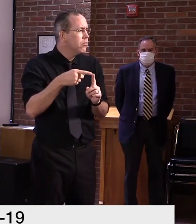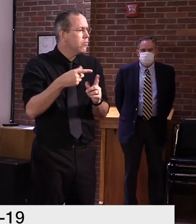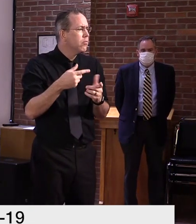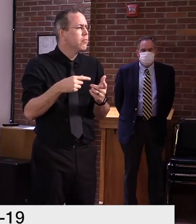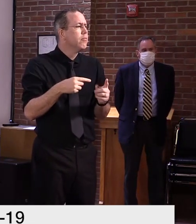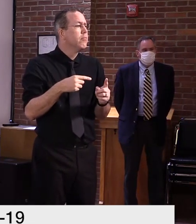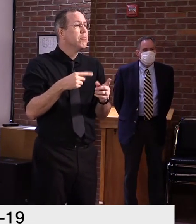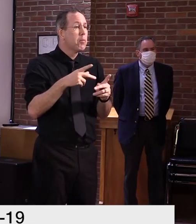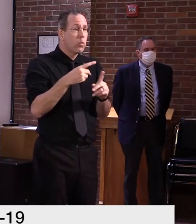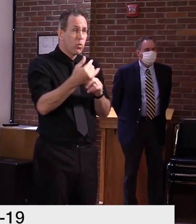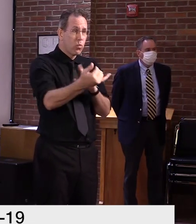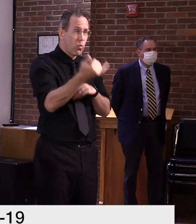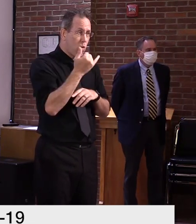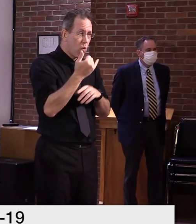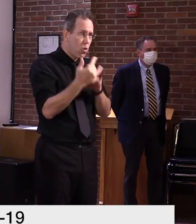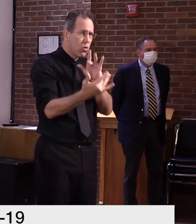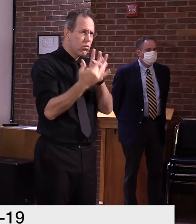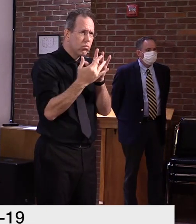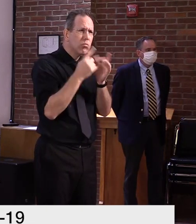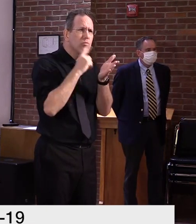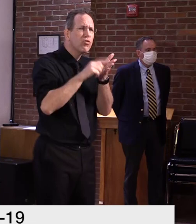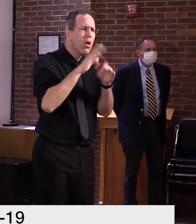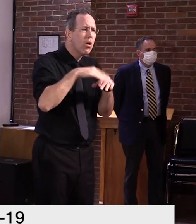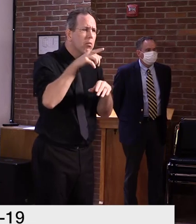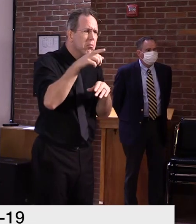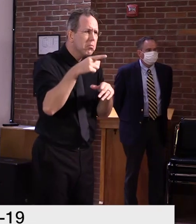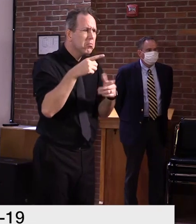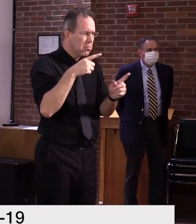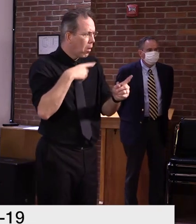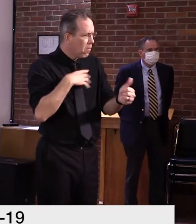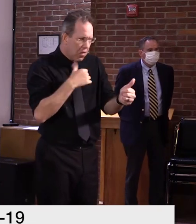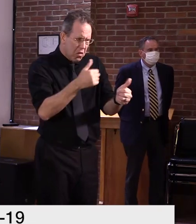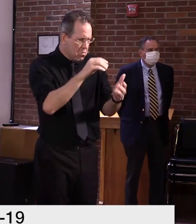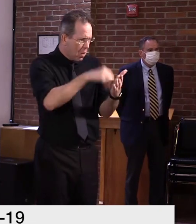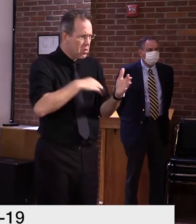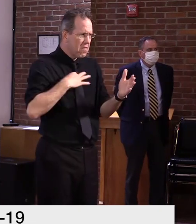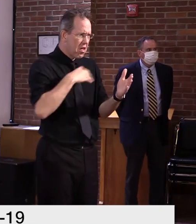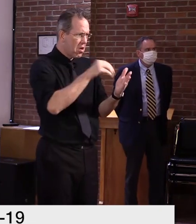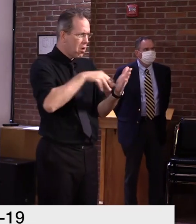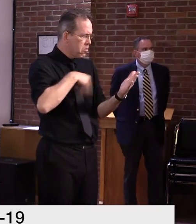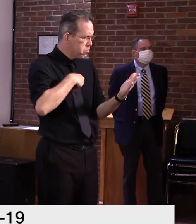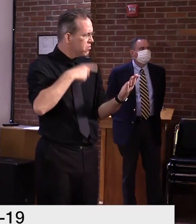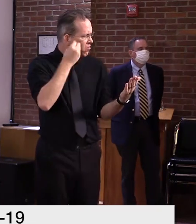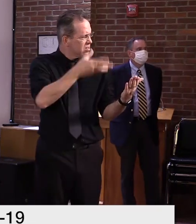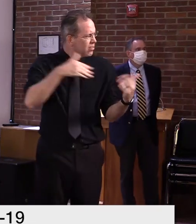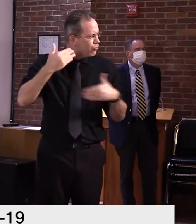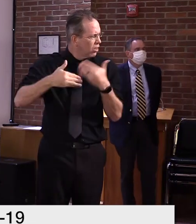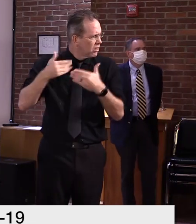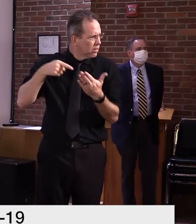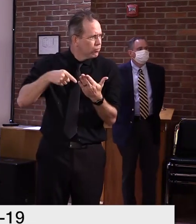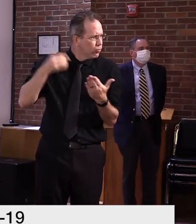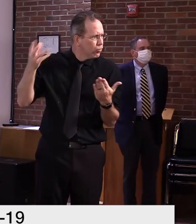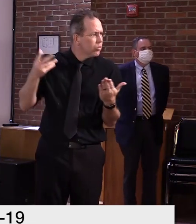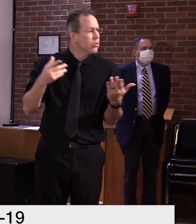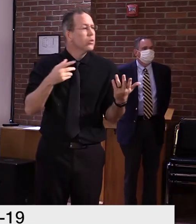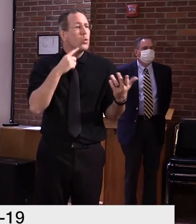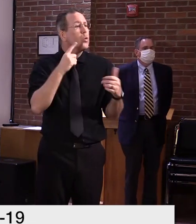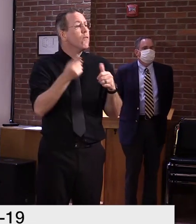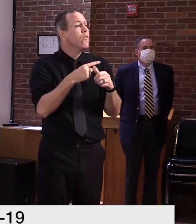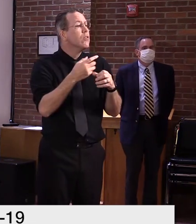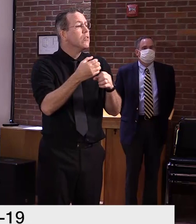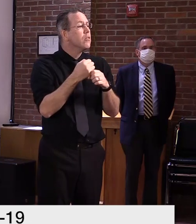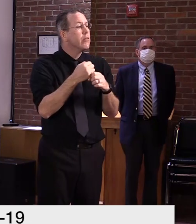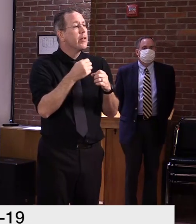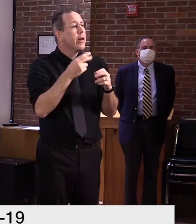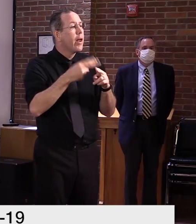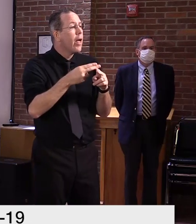could mean that they are going through the prescribed process, but really the eligibility, uh, amount in the report simply means